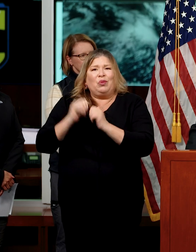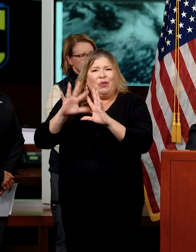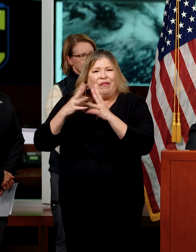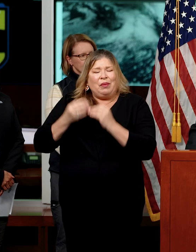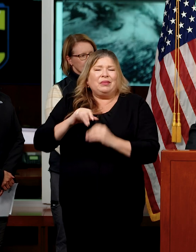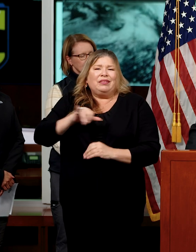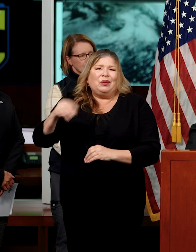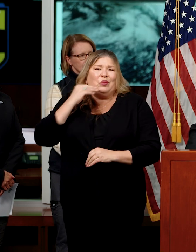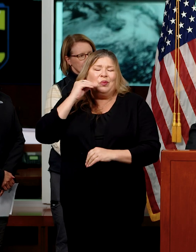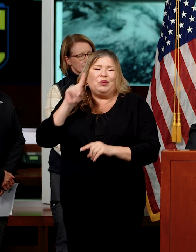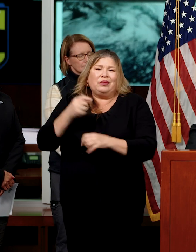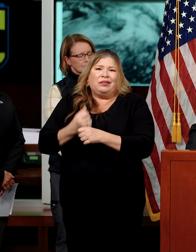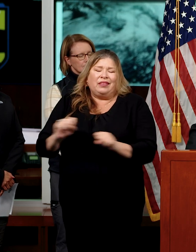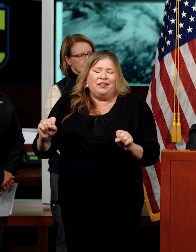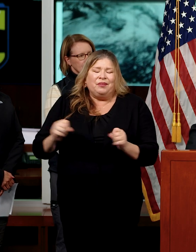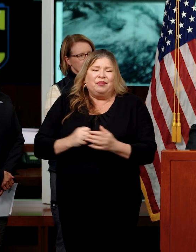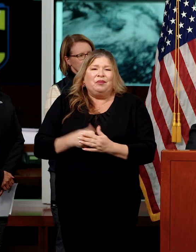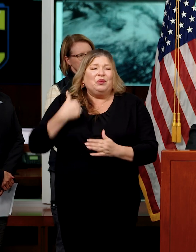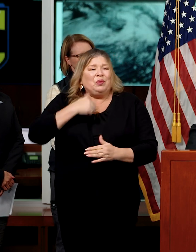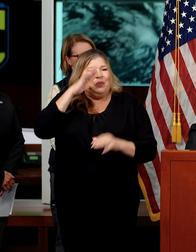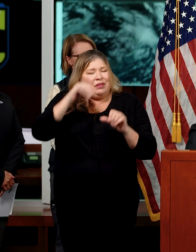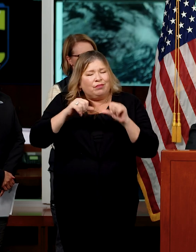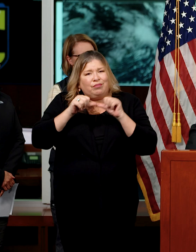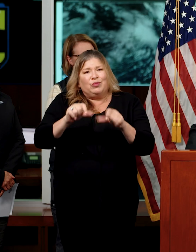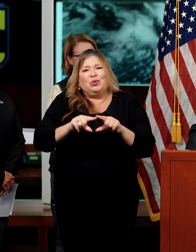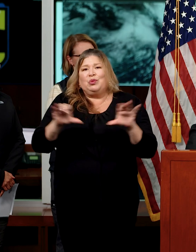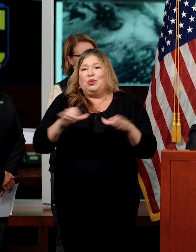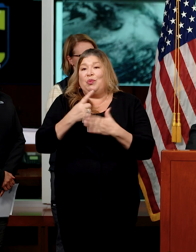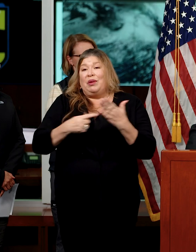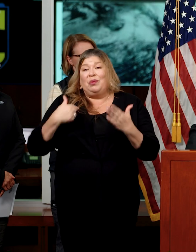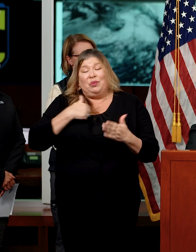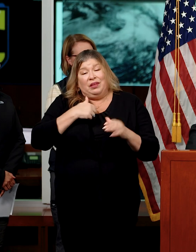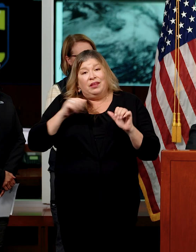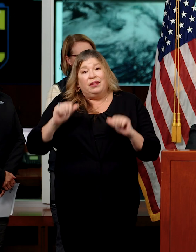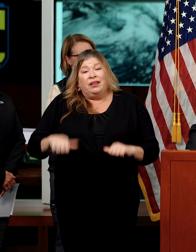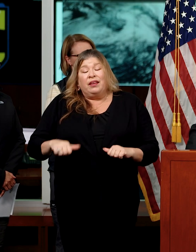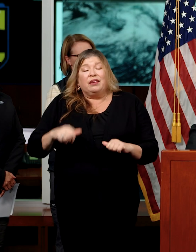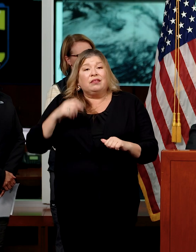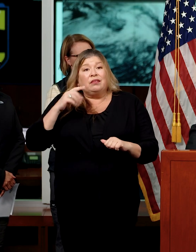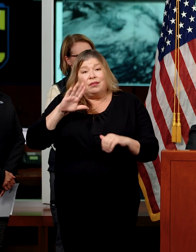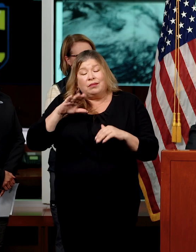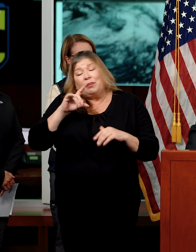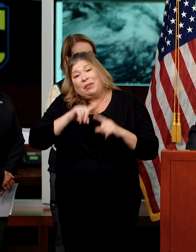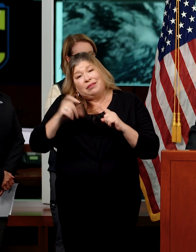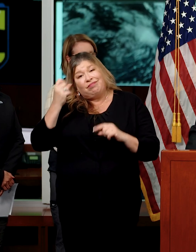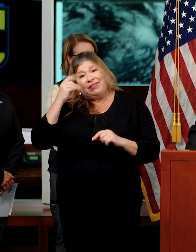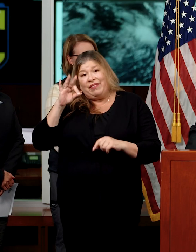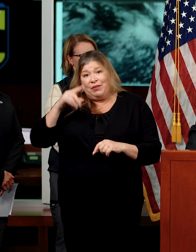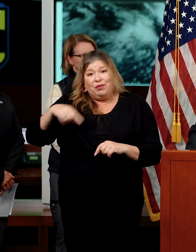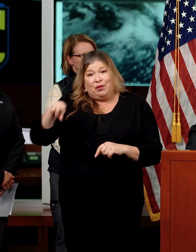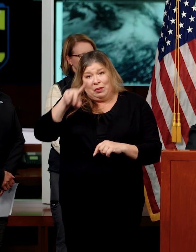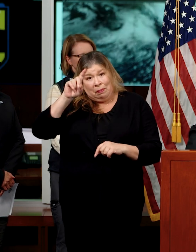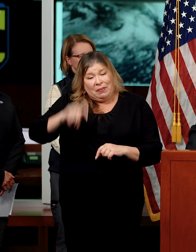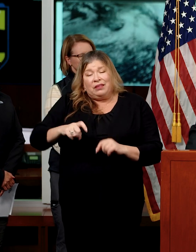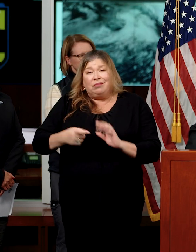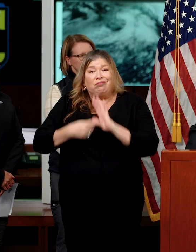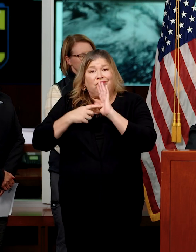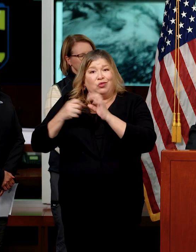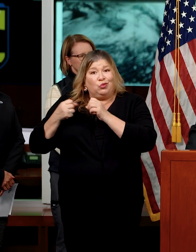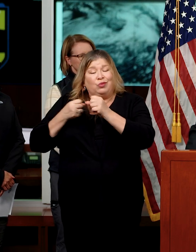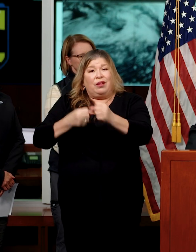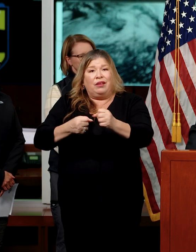And we will continue to do everything we can, though, that those that do need to be traveling